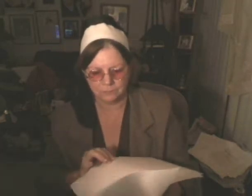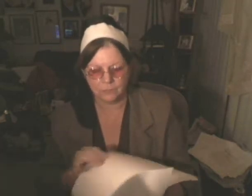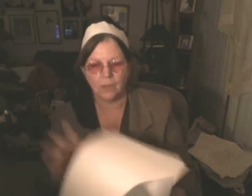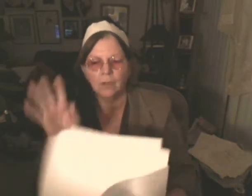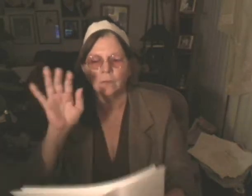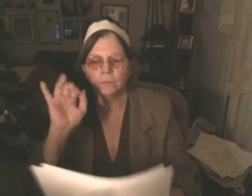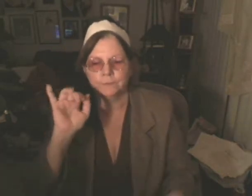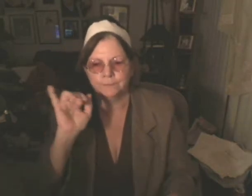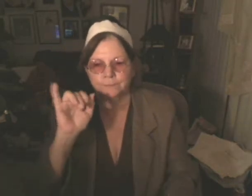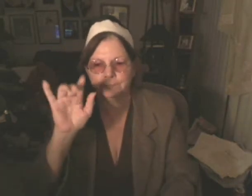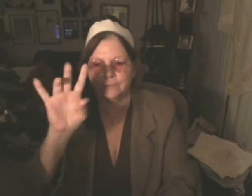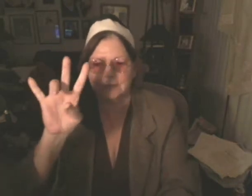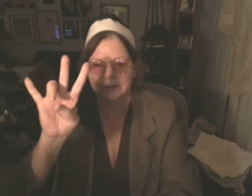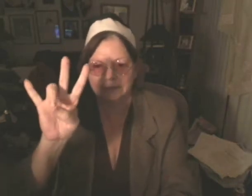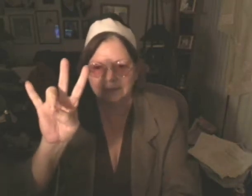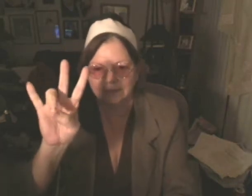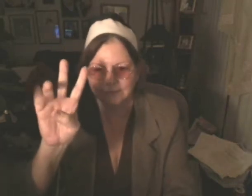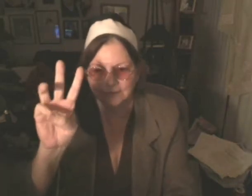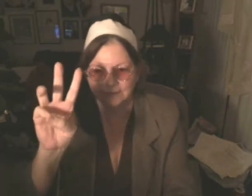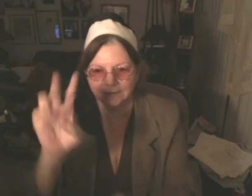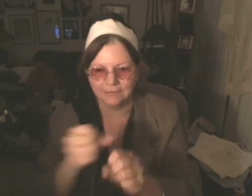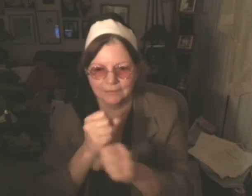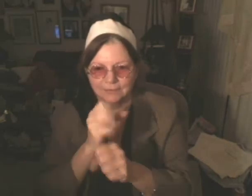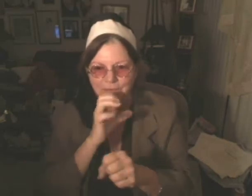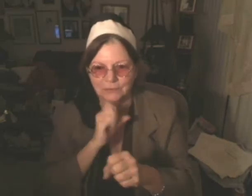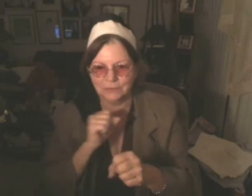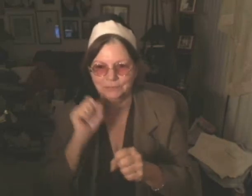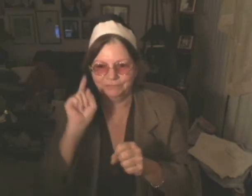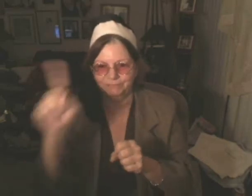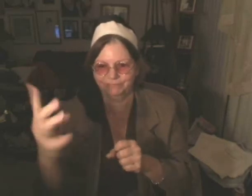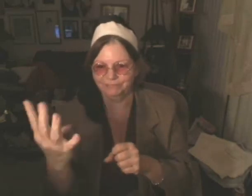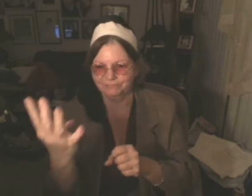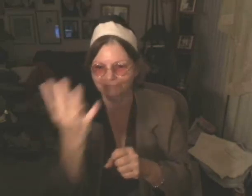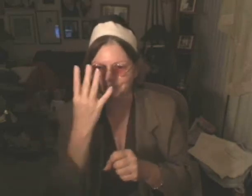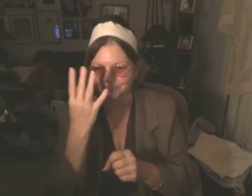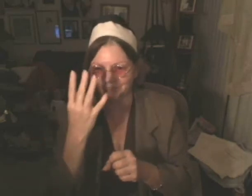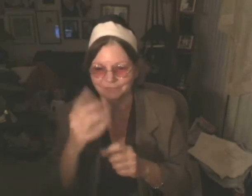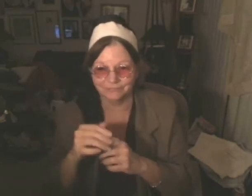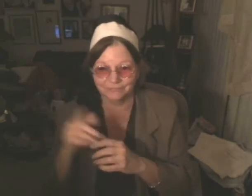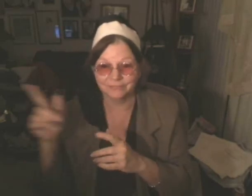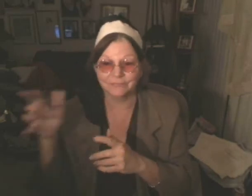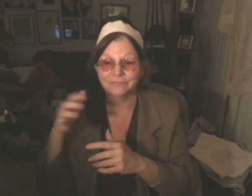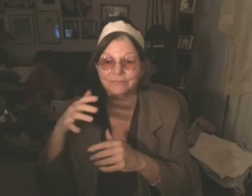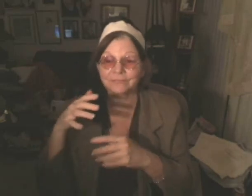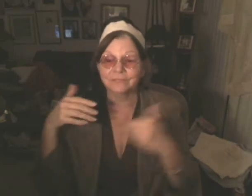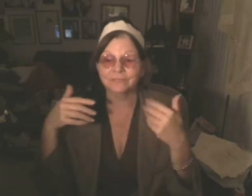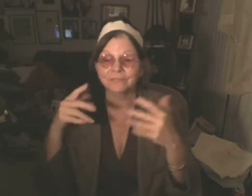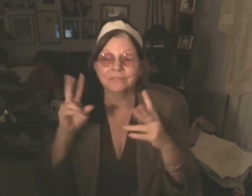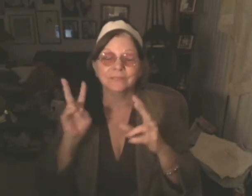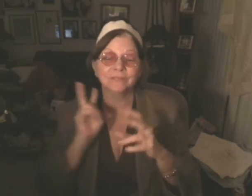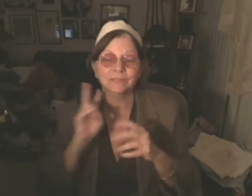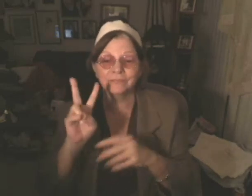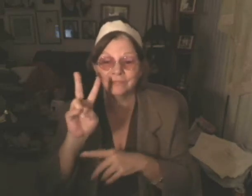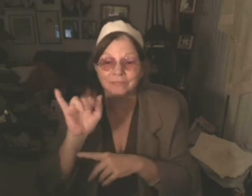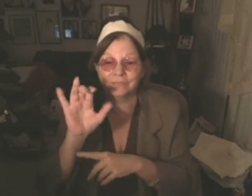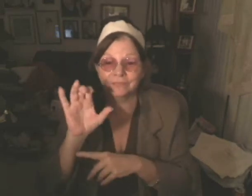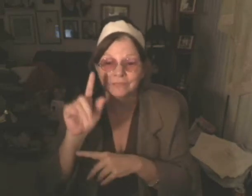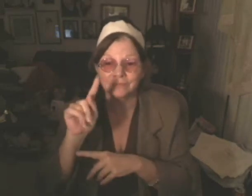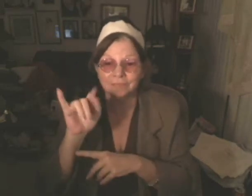chemotherapy, radiation, nutrition, spiritual support, and mind-body medicine. We surround you with a real team, working